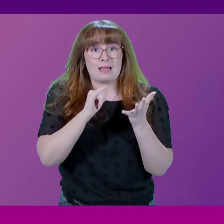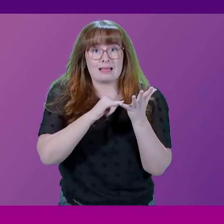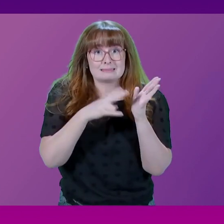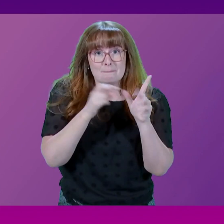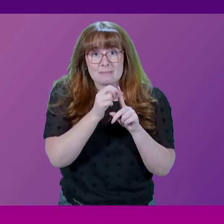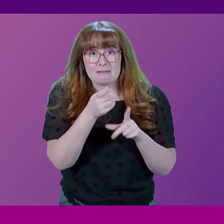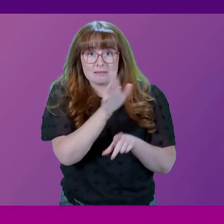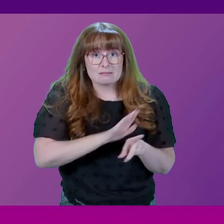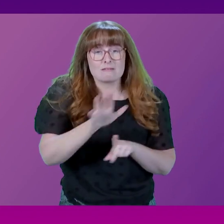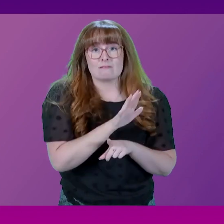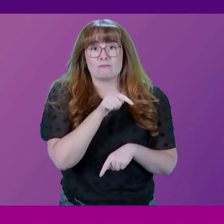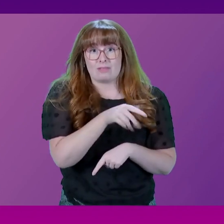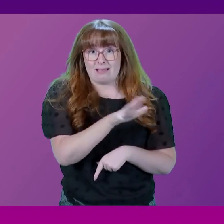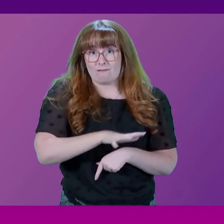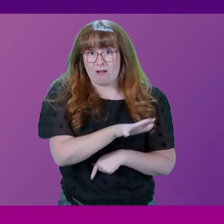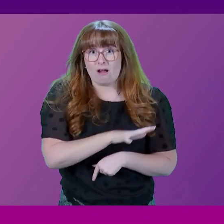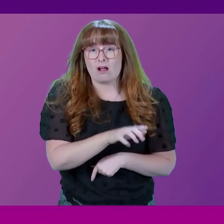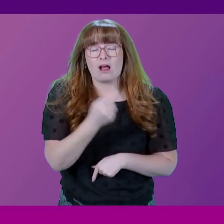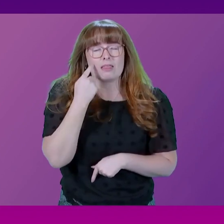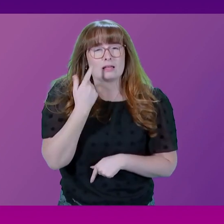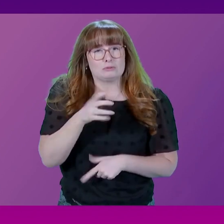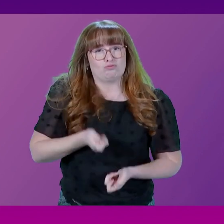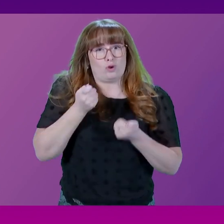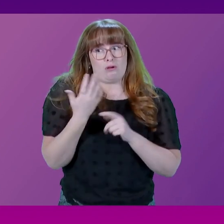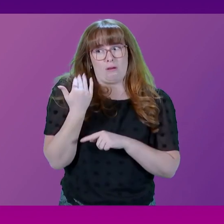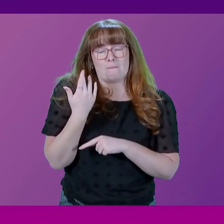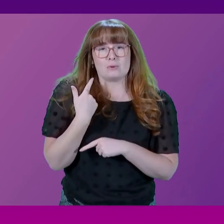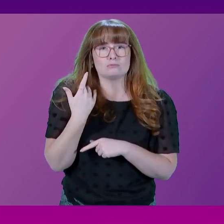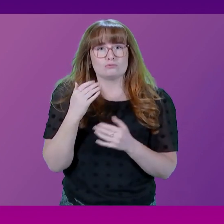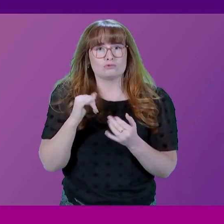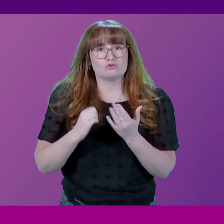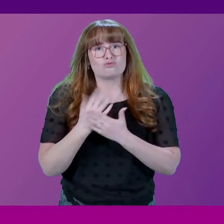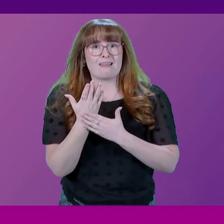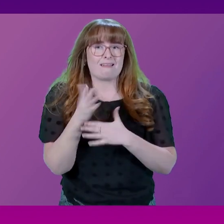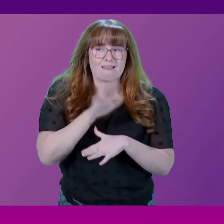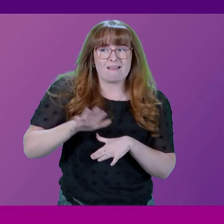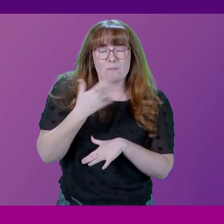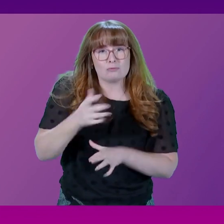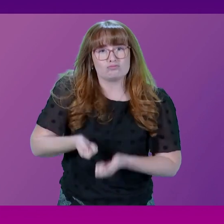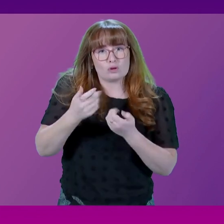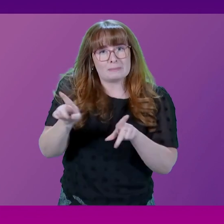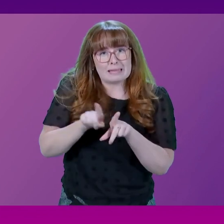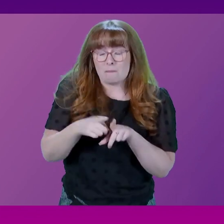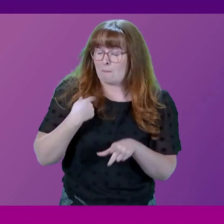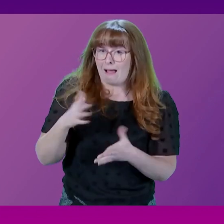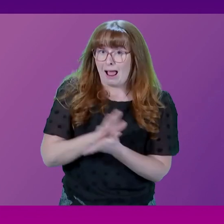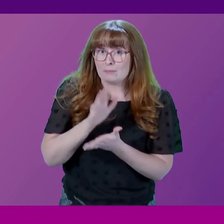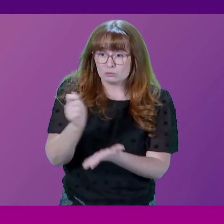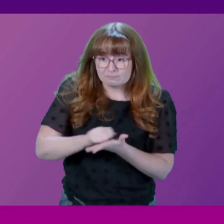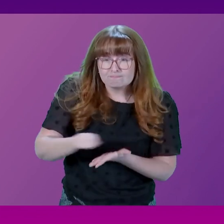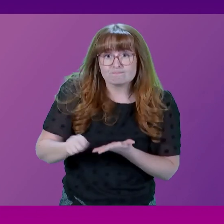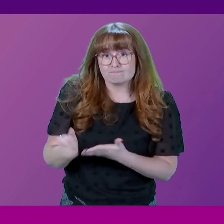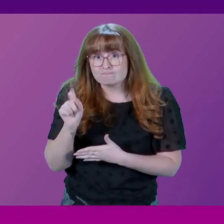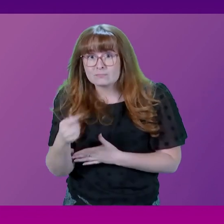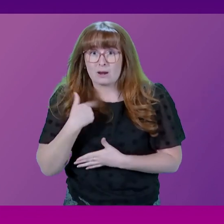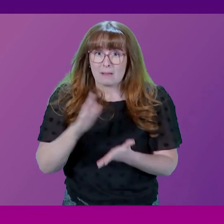that Murdo Fraser mentions, I think, earlier in the year, in springtime. But I'm more than happy for the Cabinet Secretary to write to Murdo Fraser, and where appropriate,